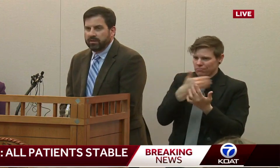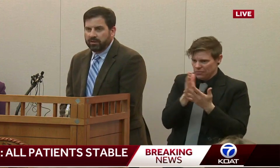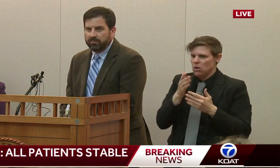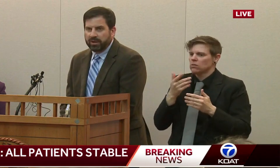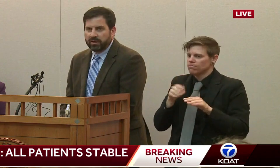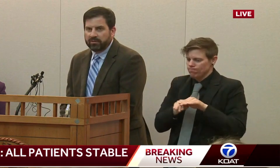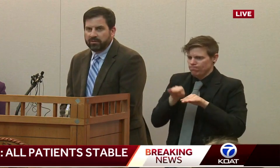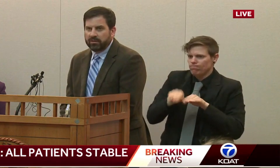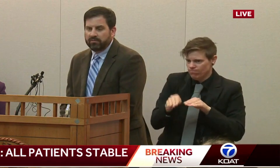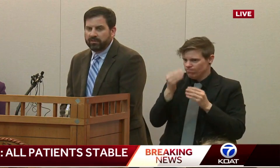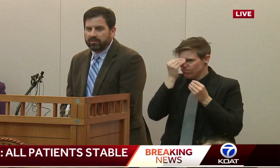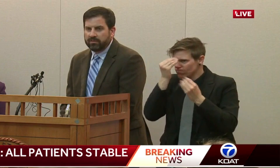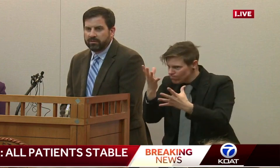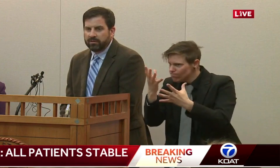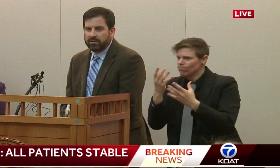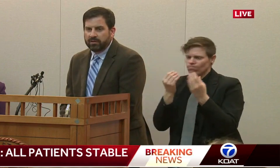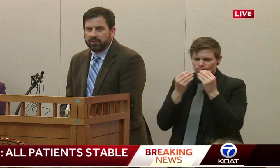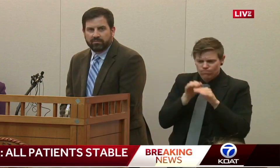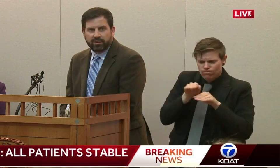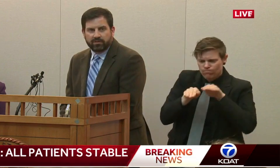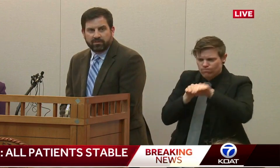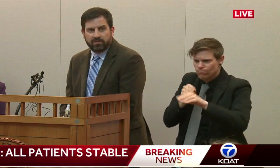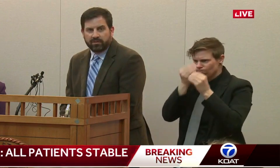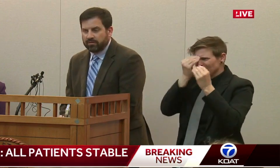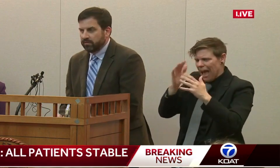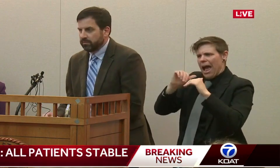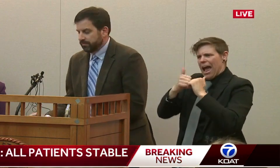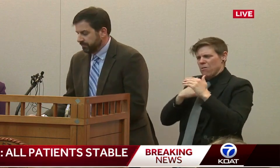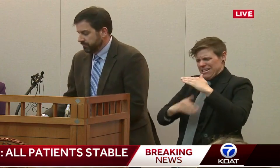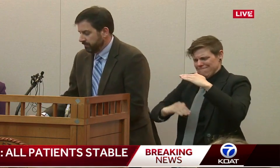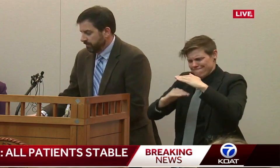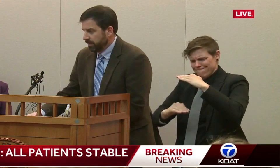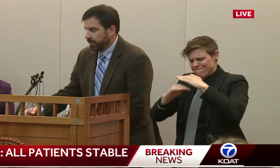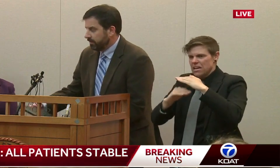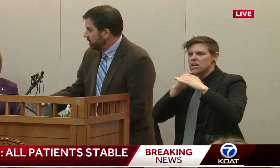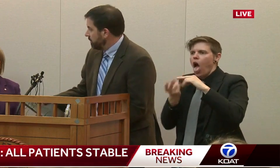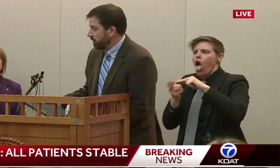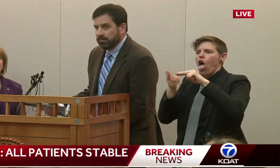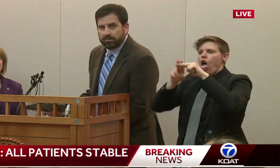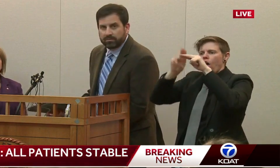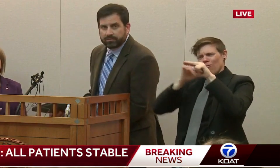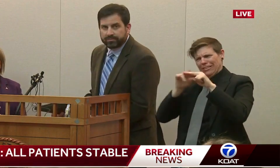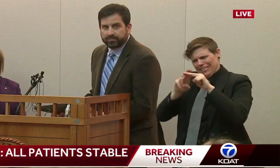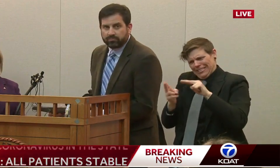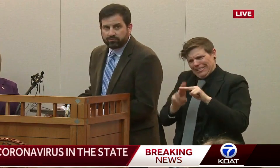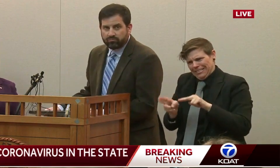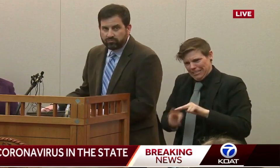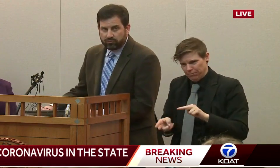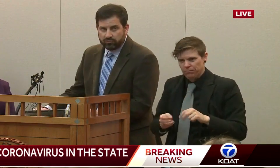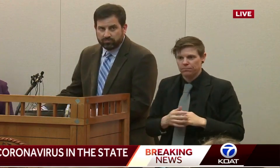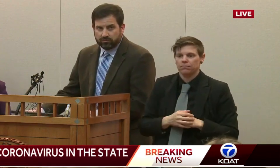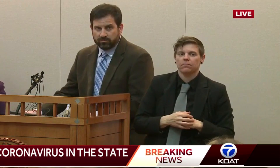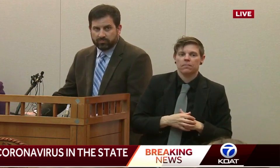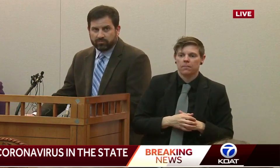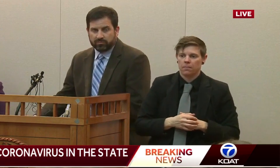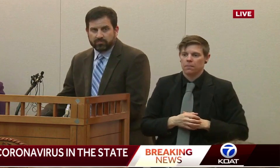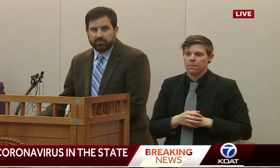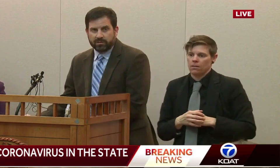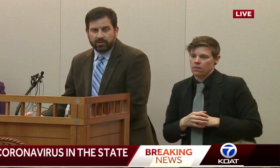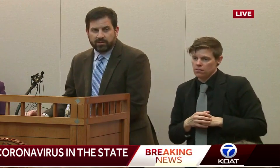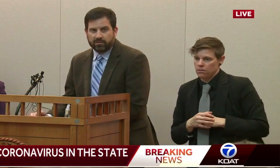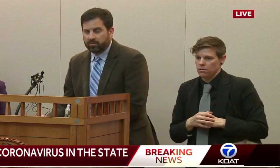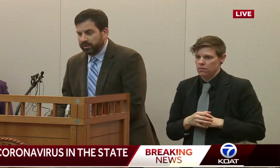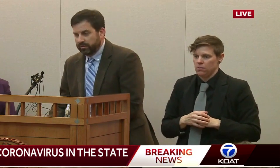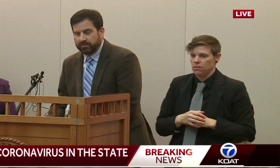the impact of this infectious disease. Thank you. to follow up on that, so there are two out of the ten that are